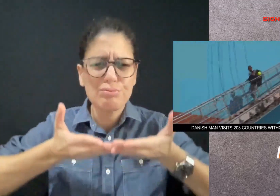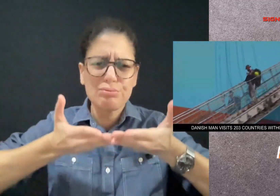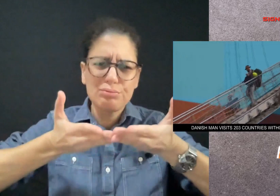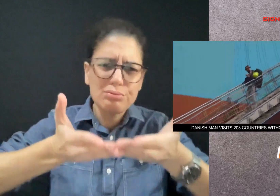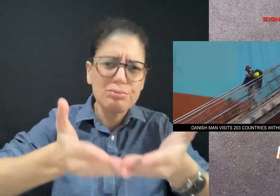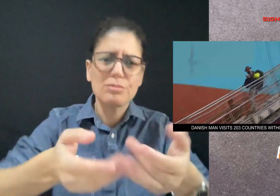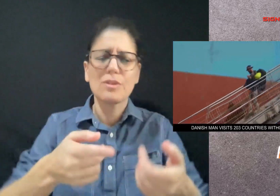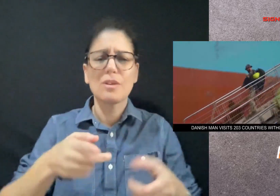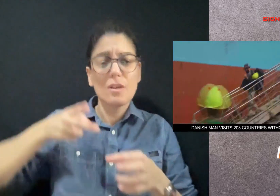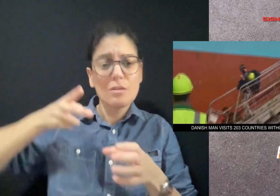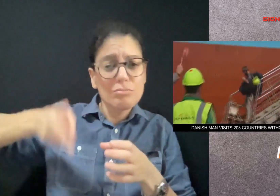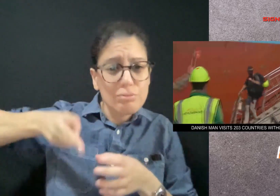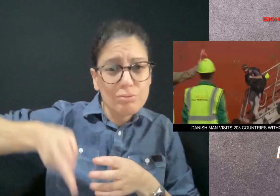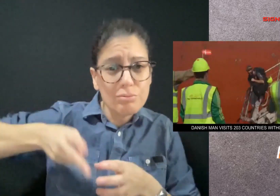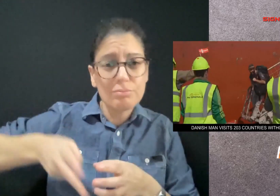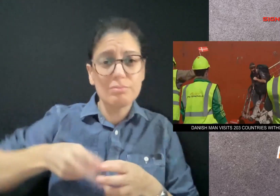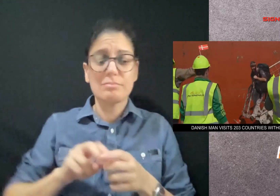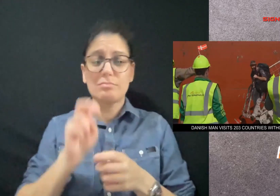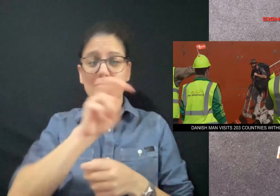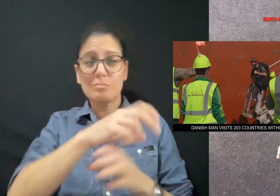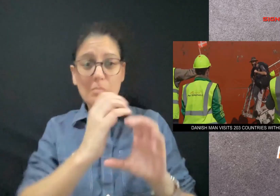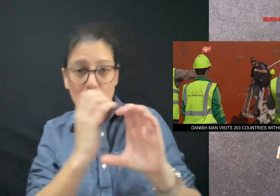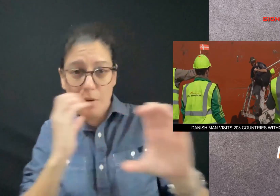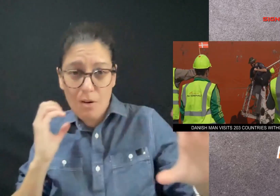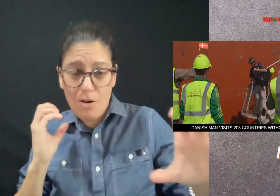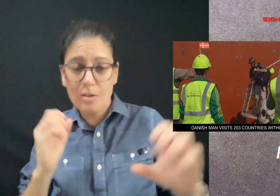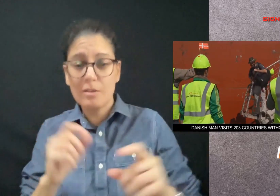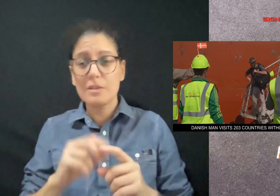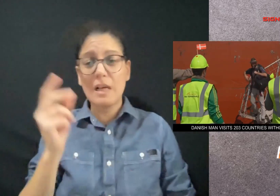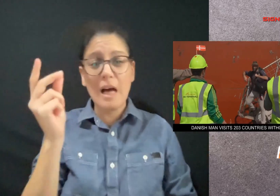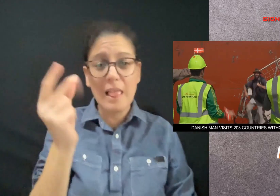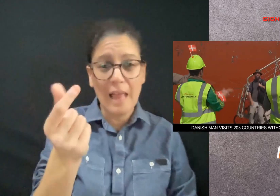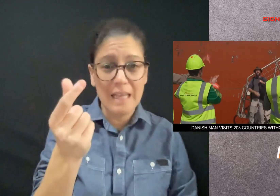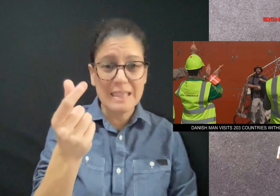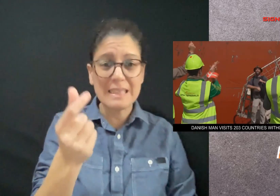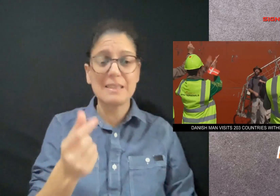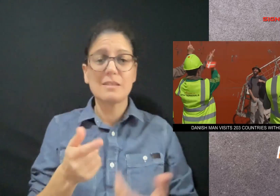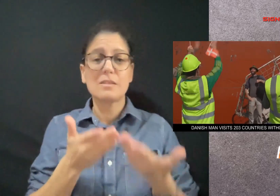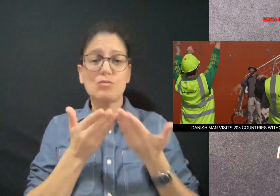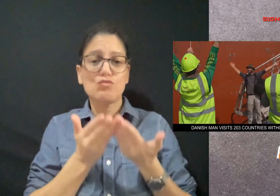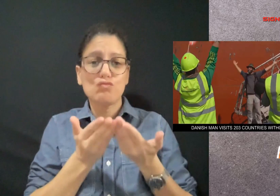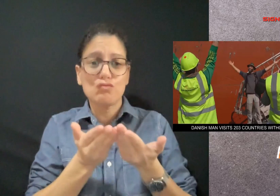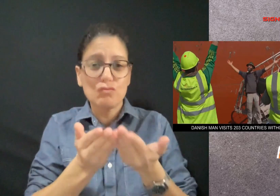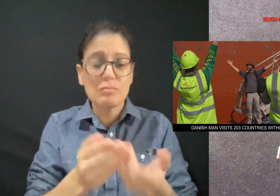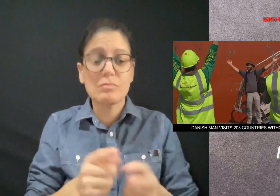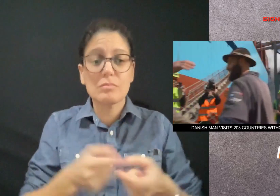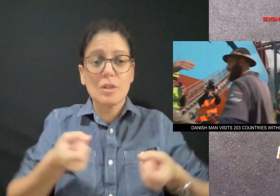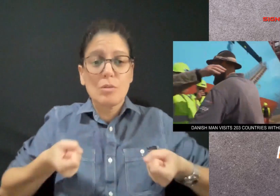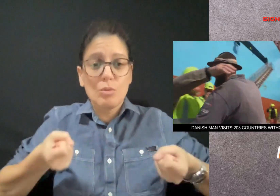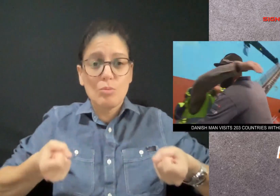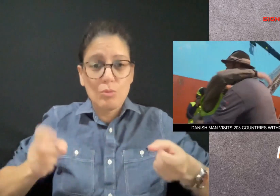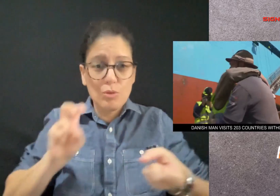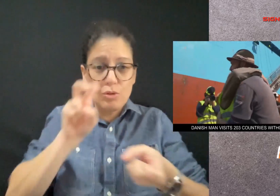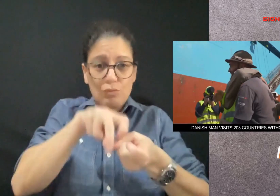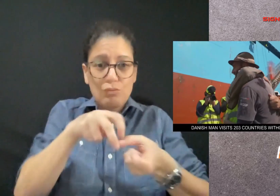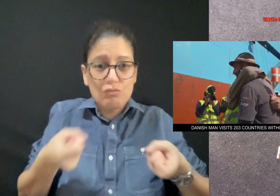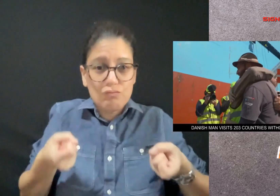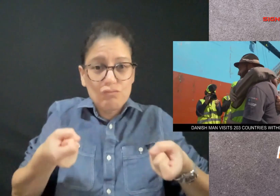on ships trains buses taxis boats and rickshaws